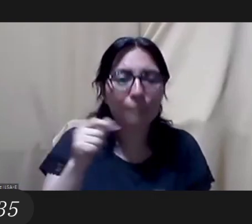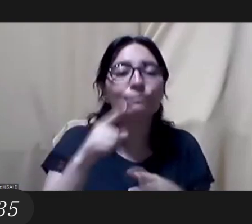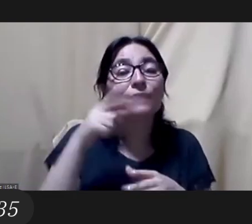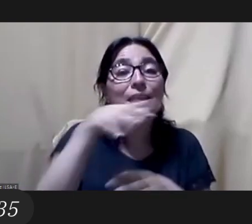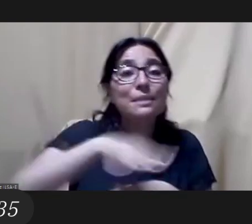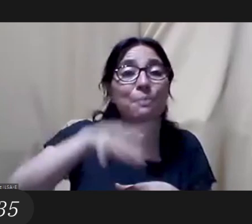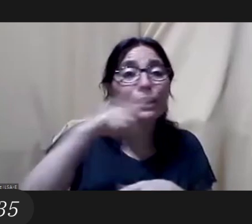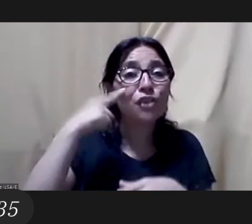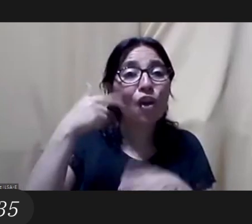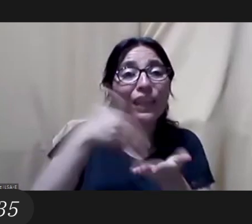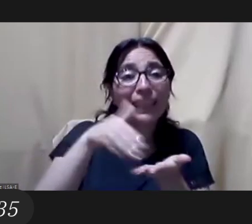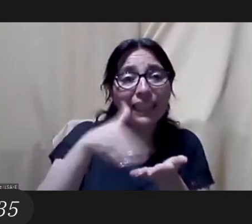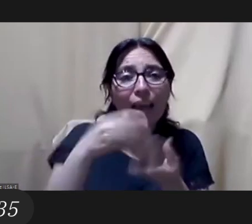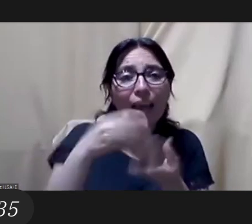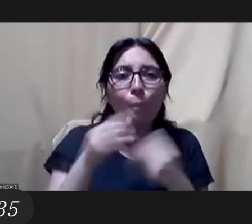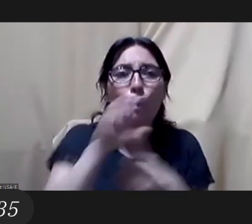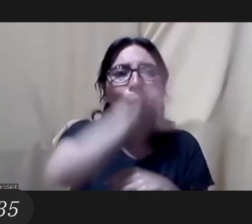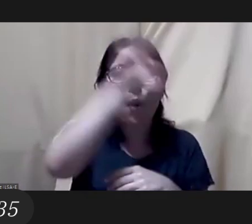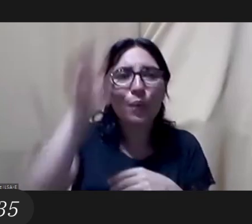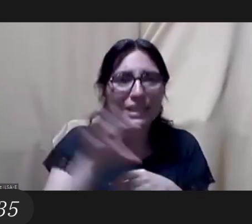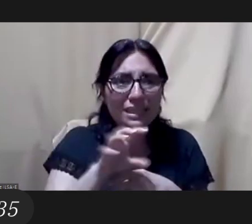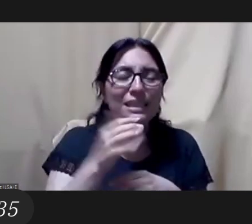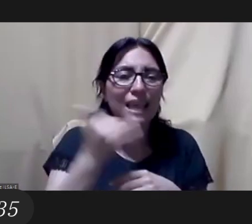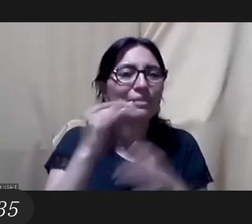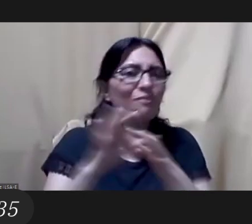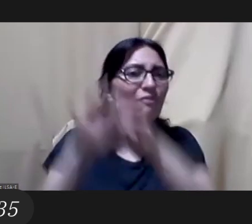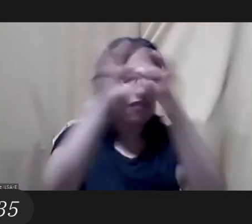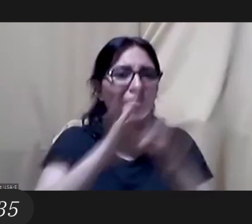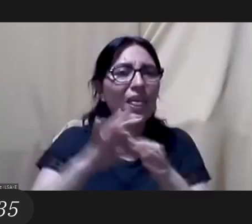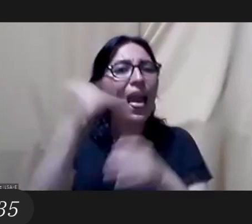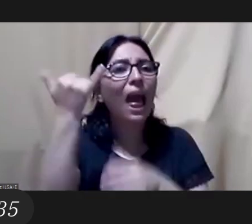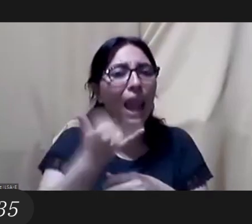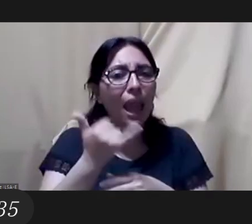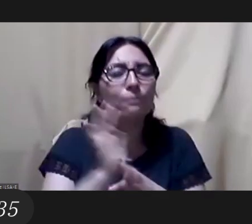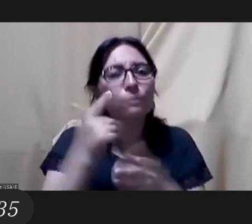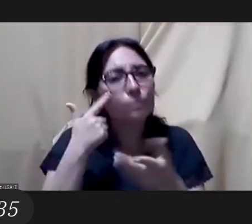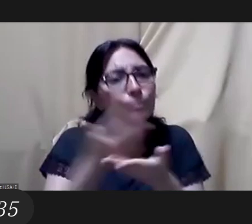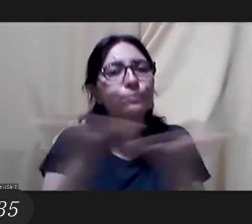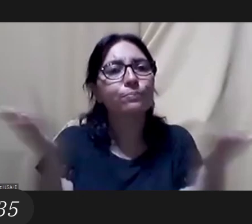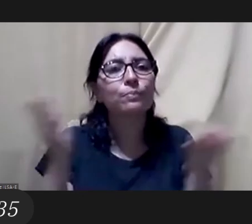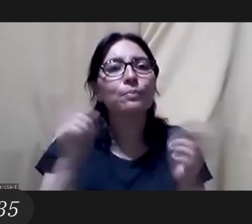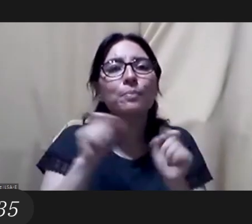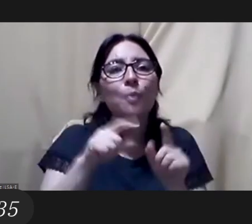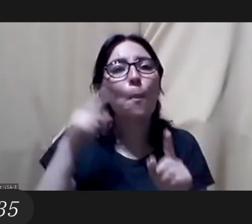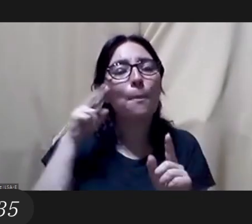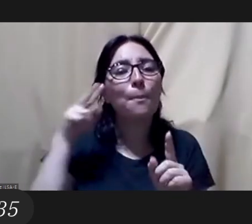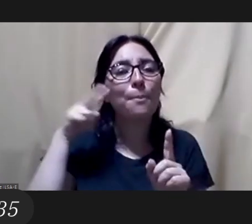are federal movie theaters we are present in every province securing